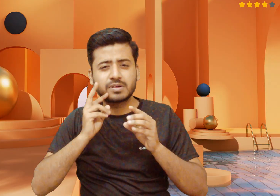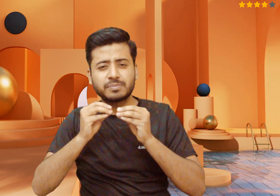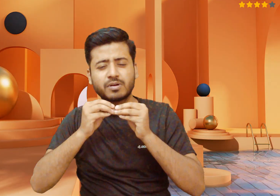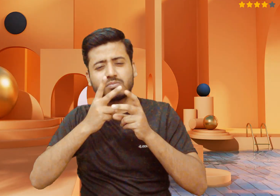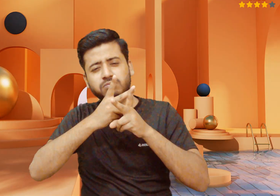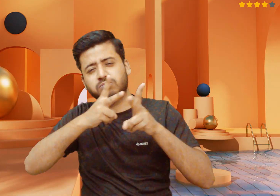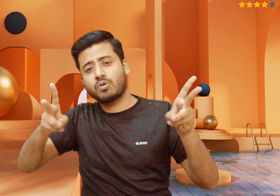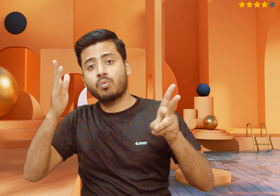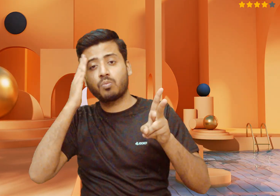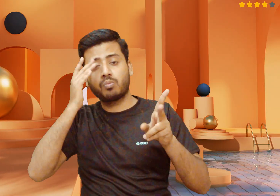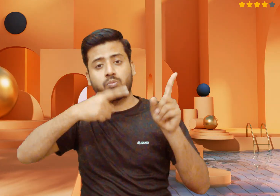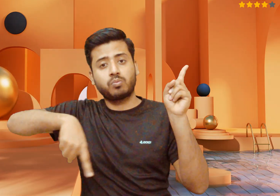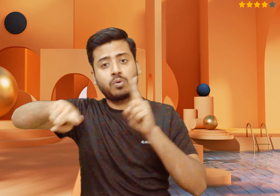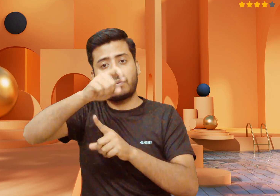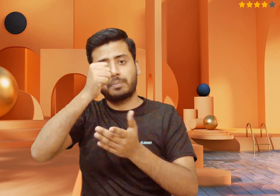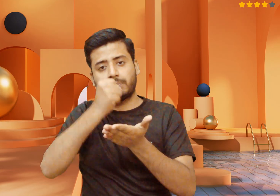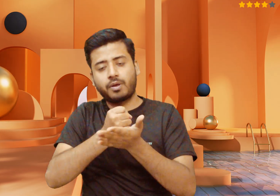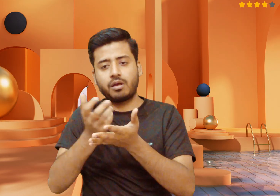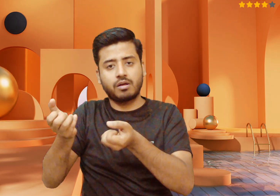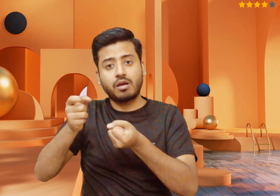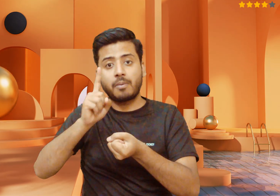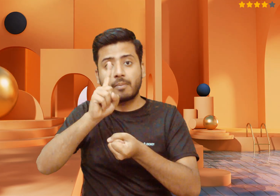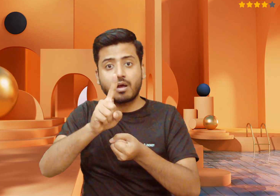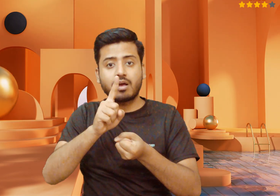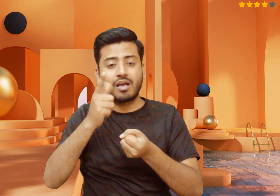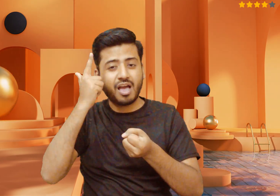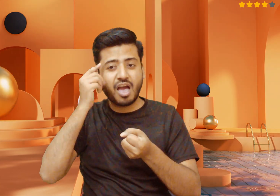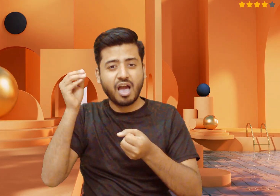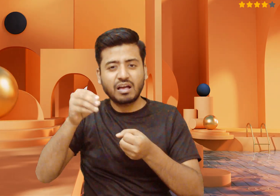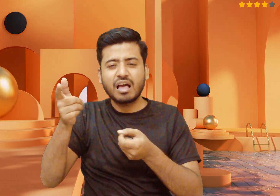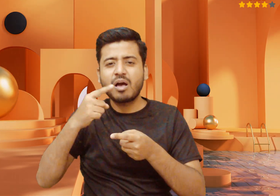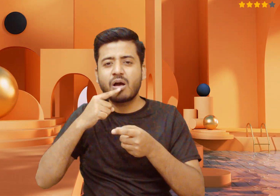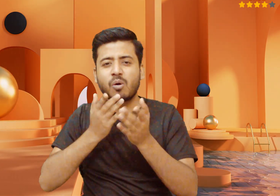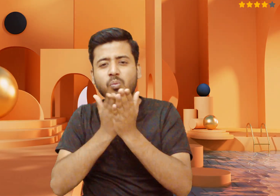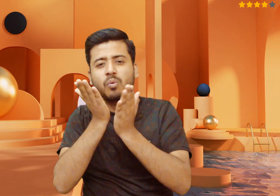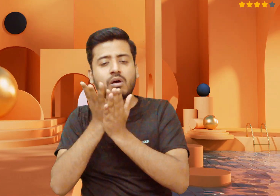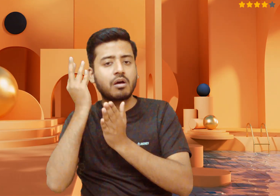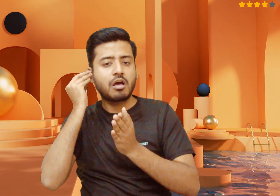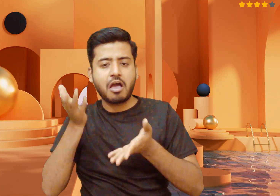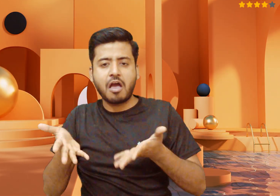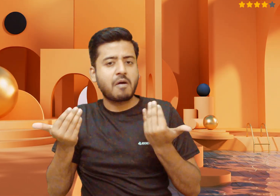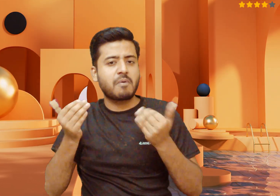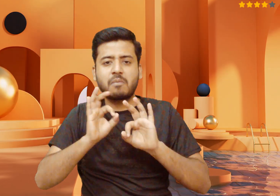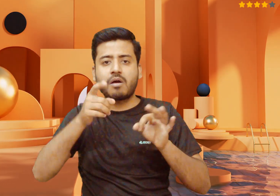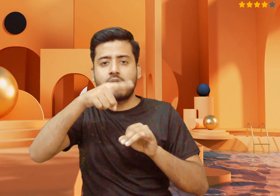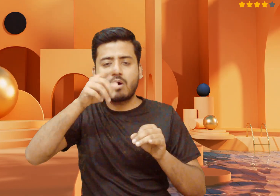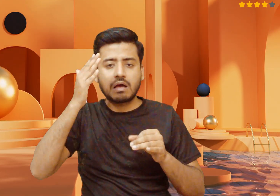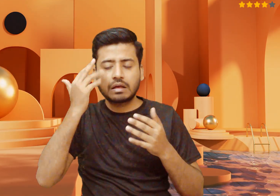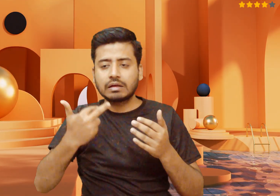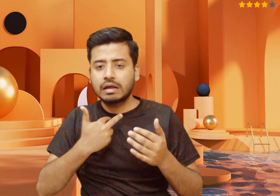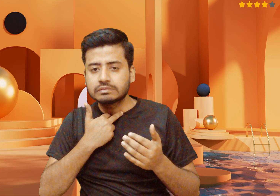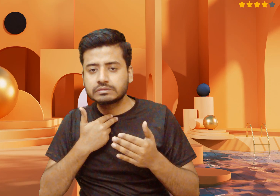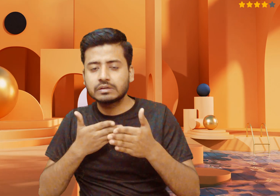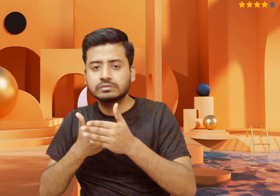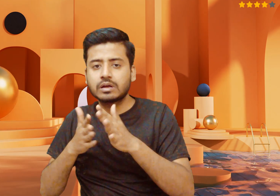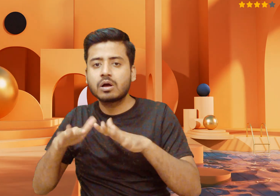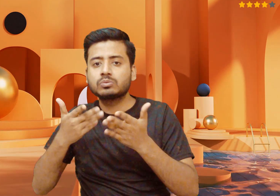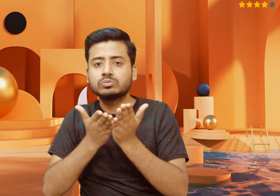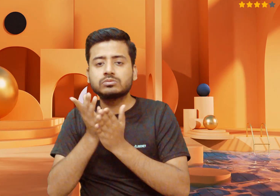recyclable due to their color. In Varanasi, Baluper, India, a ban on certain single-use plastics, including black plastic